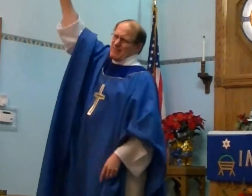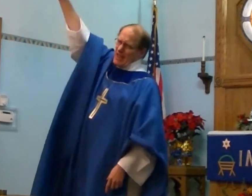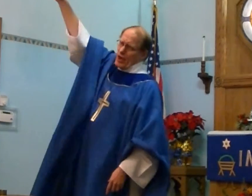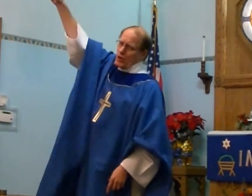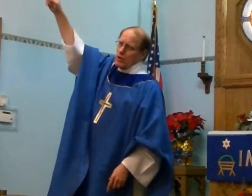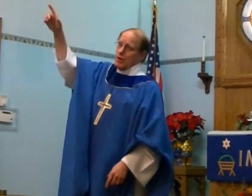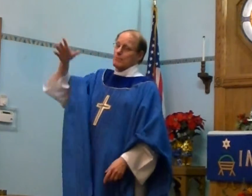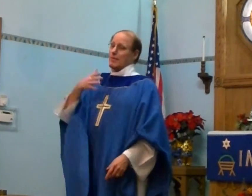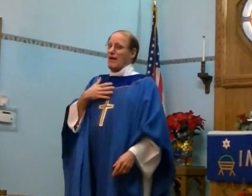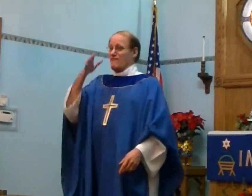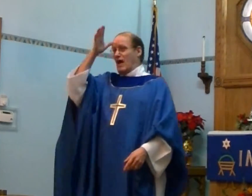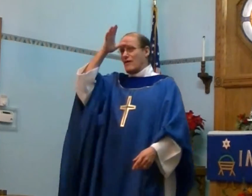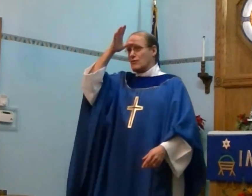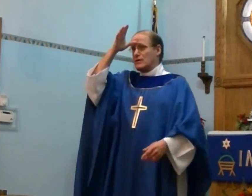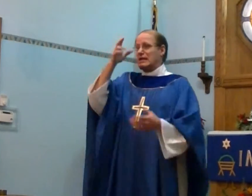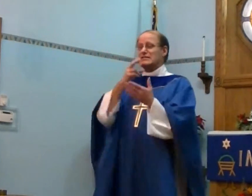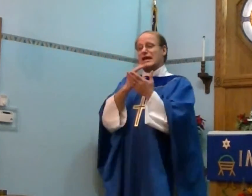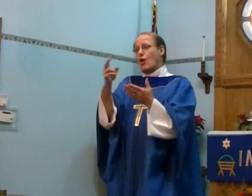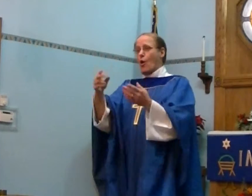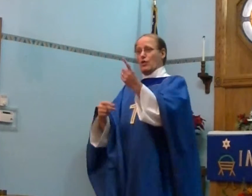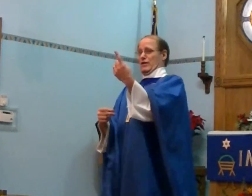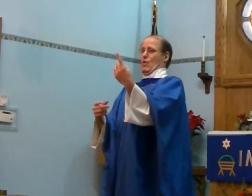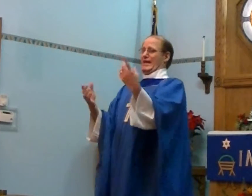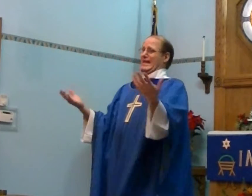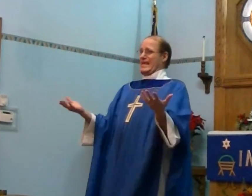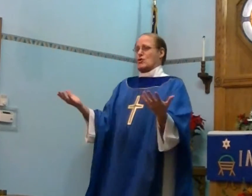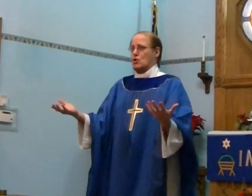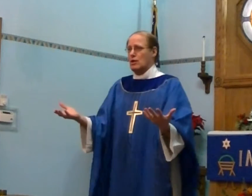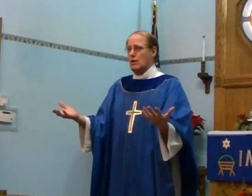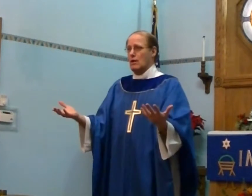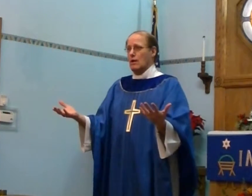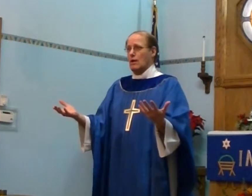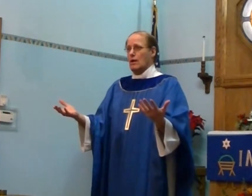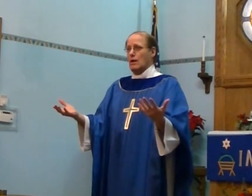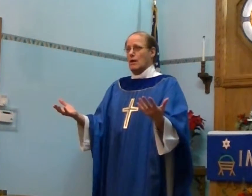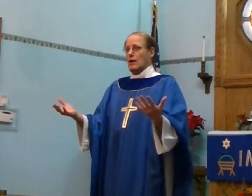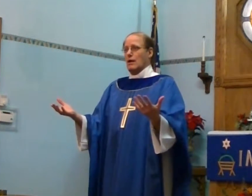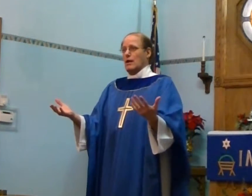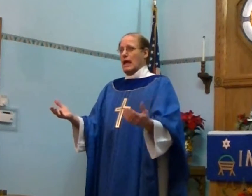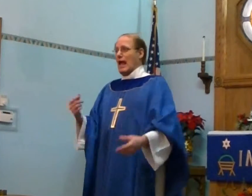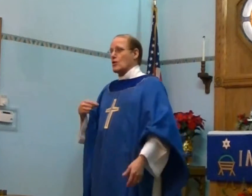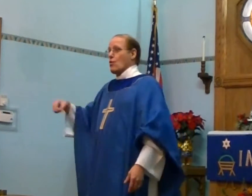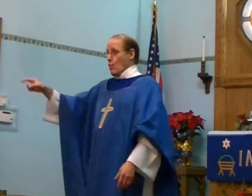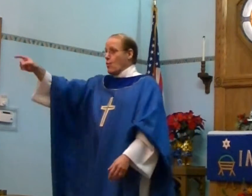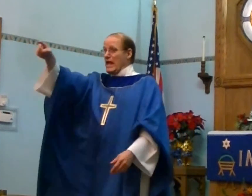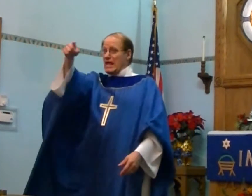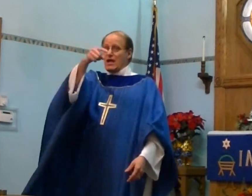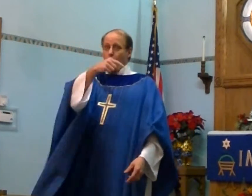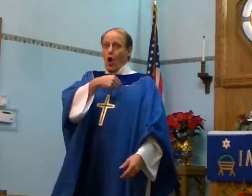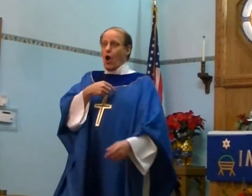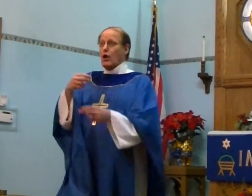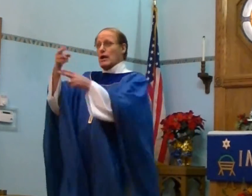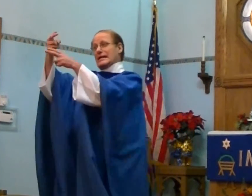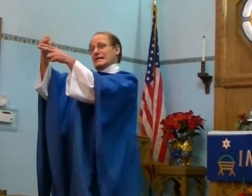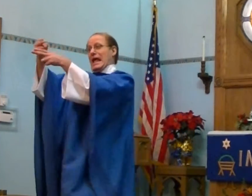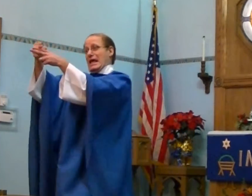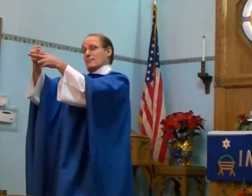there but my father is a holy one here and we are named